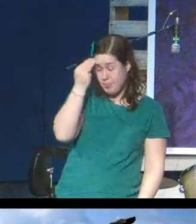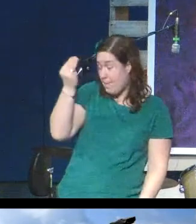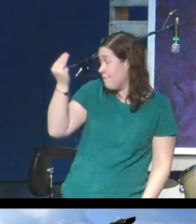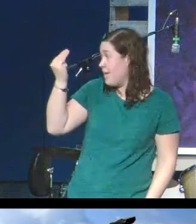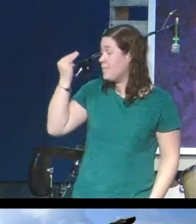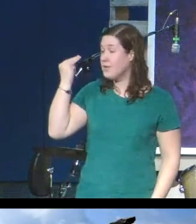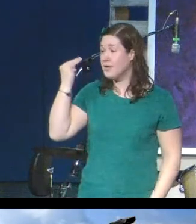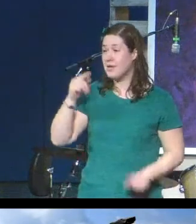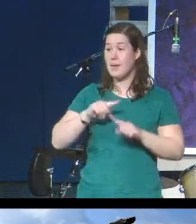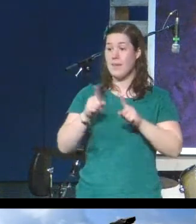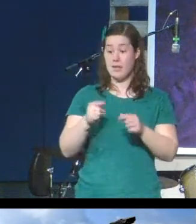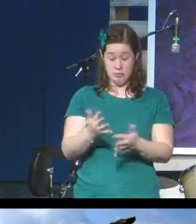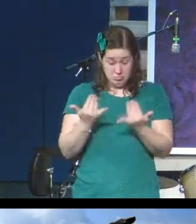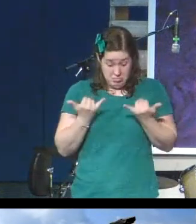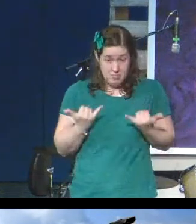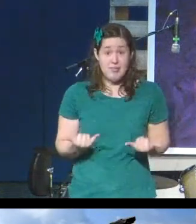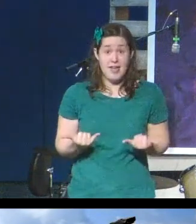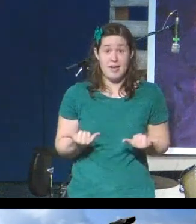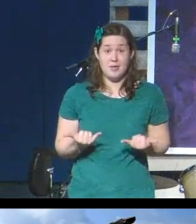also in present.